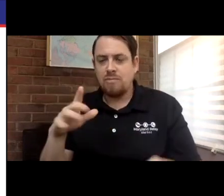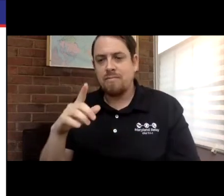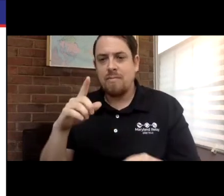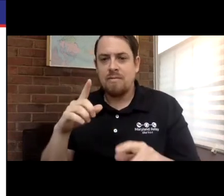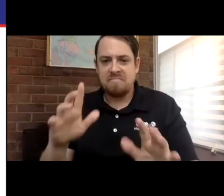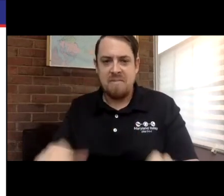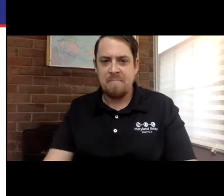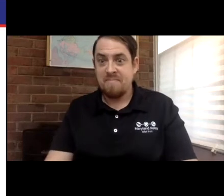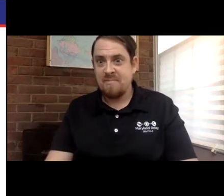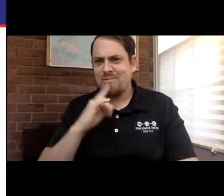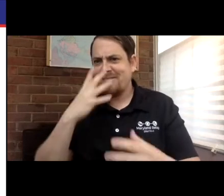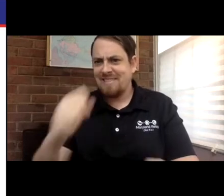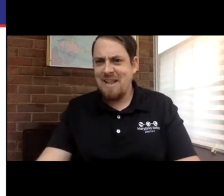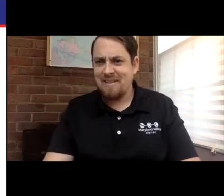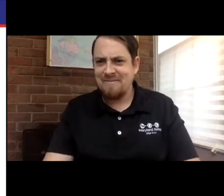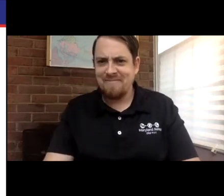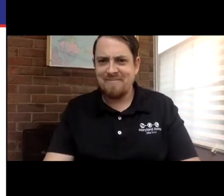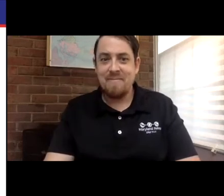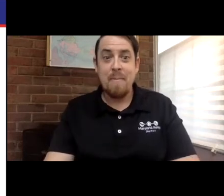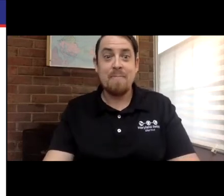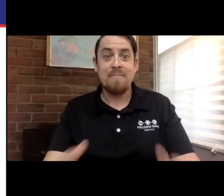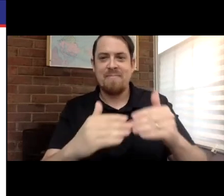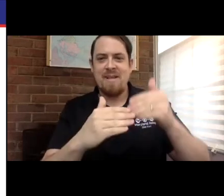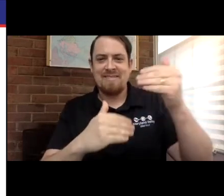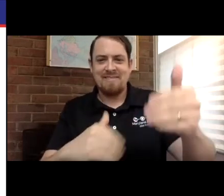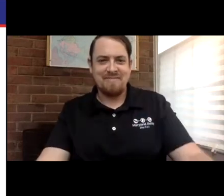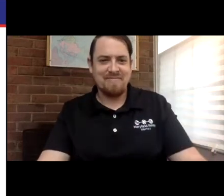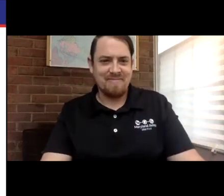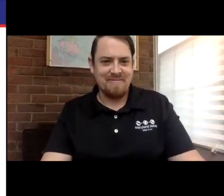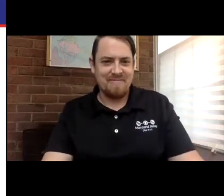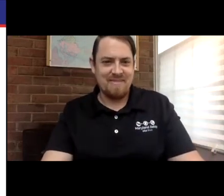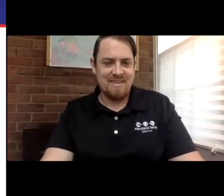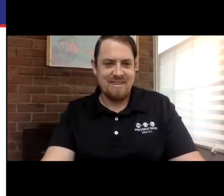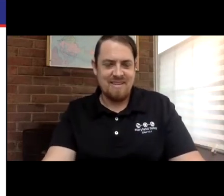things beyond just the regular alphabet.